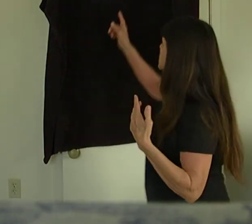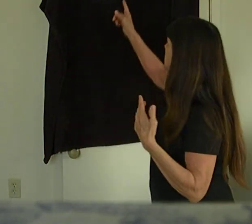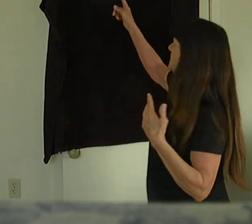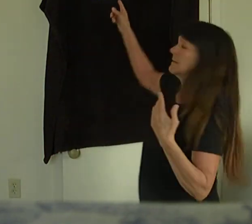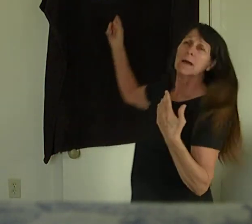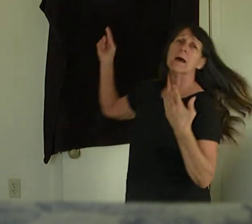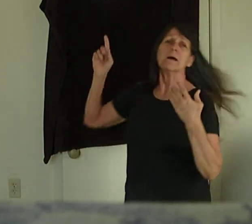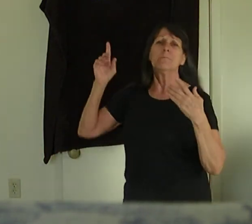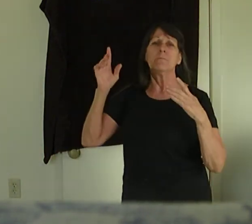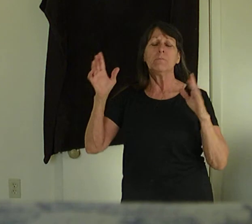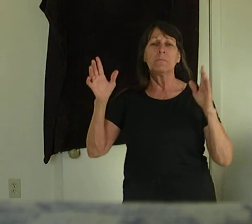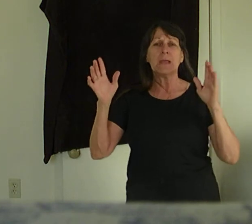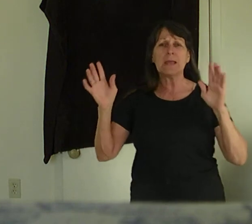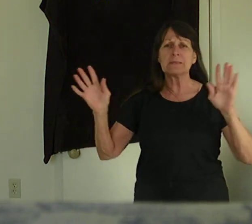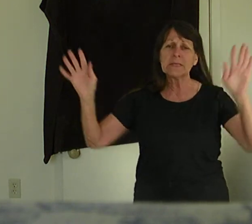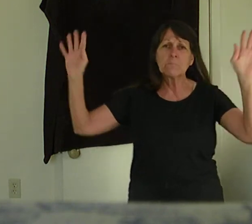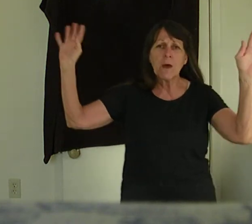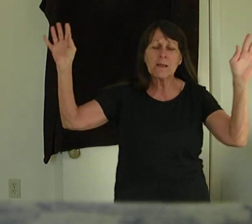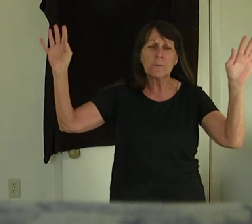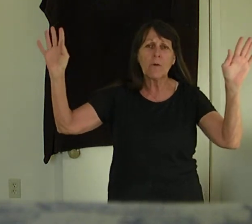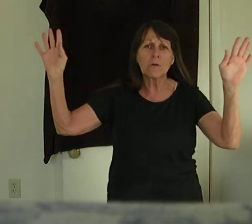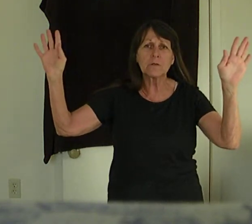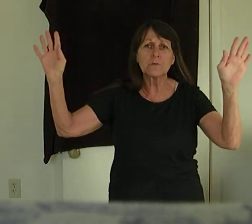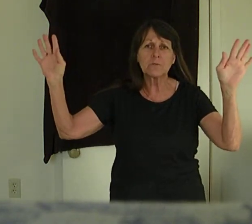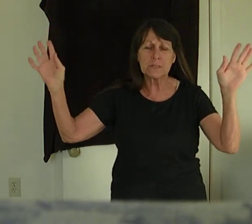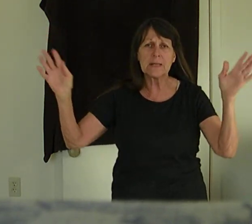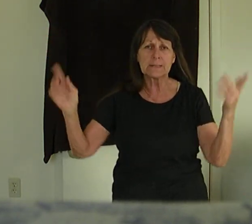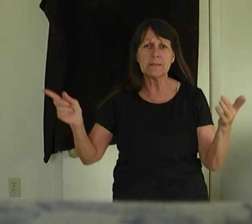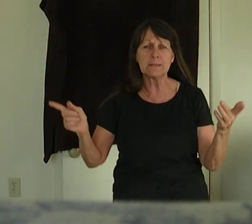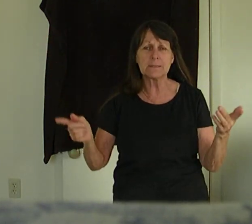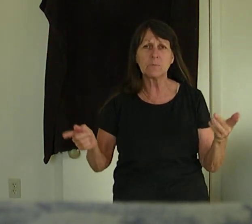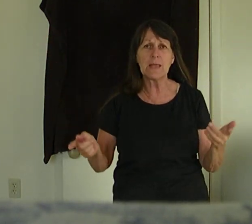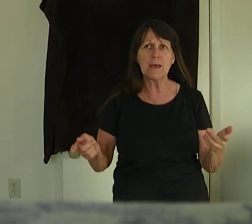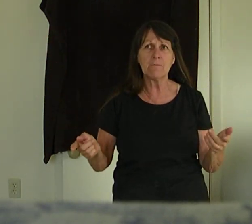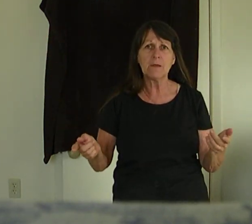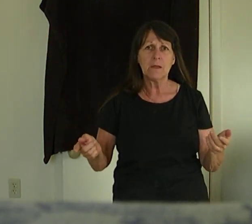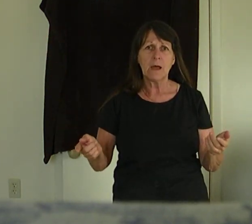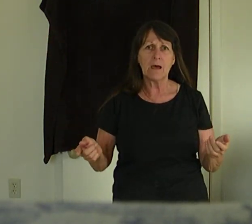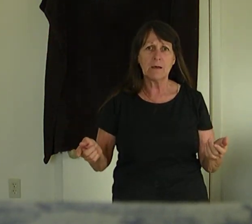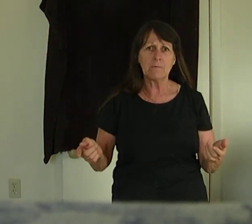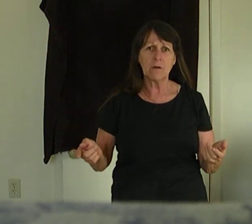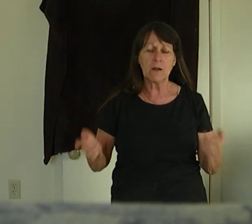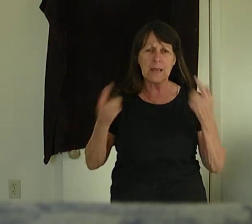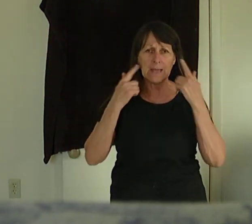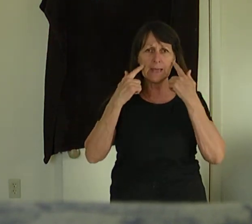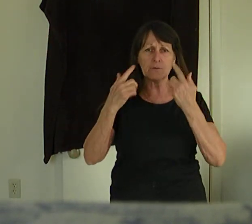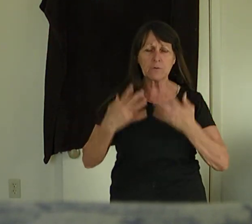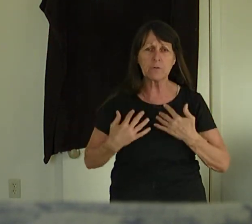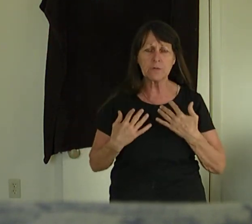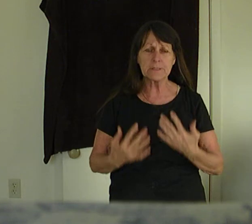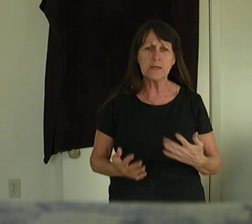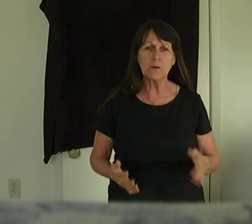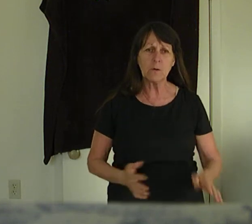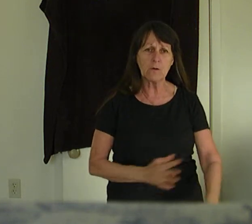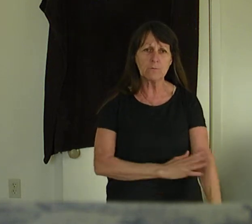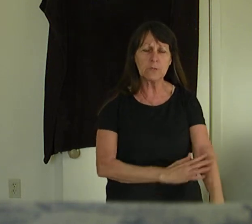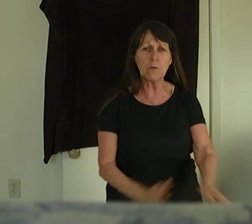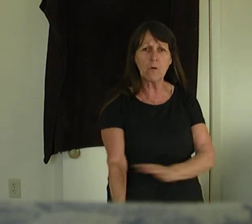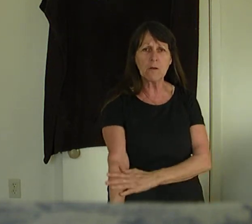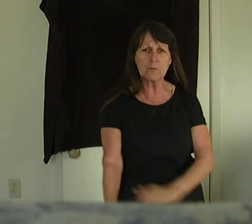has ten body parts, just like us. We have our head, our torso, our two arms, our